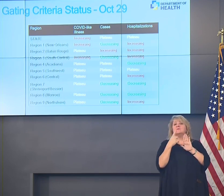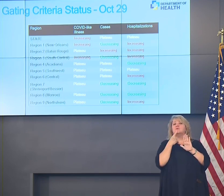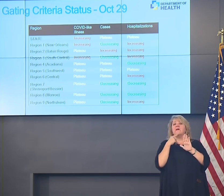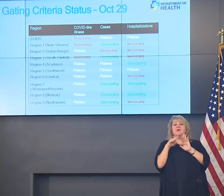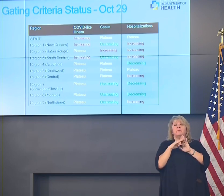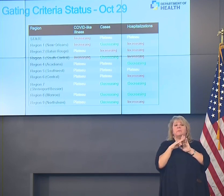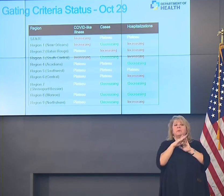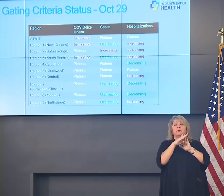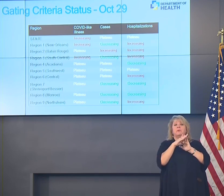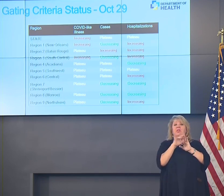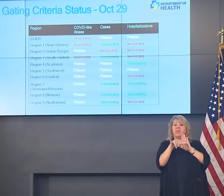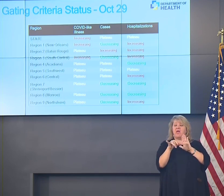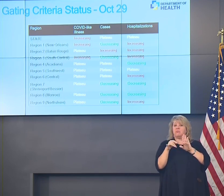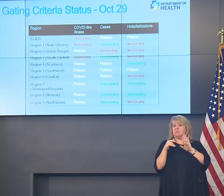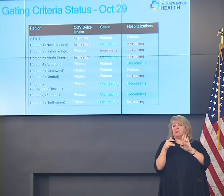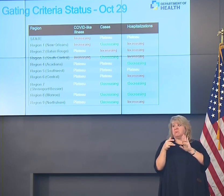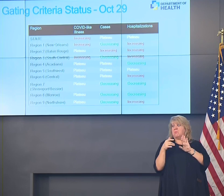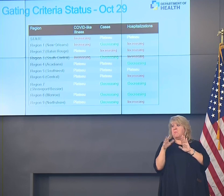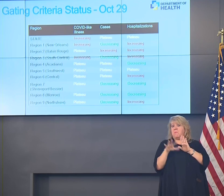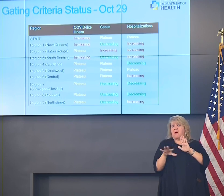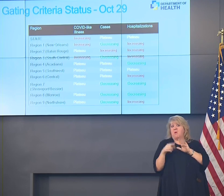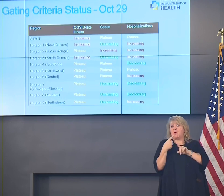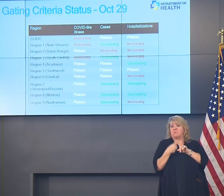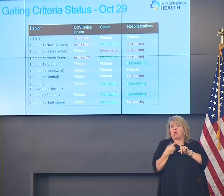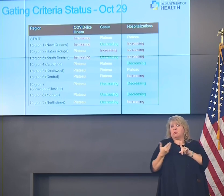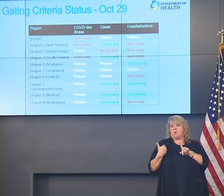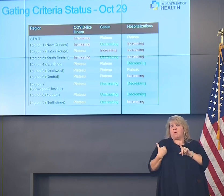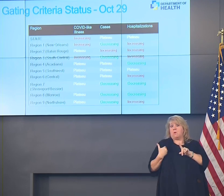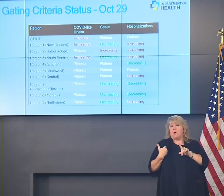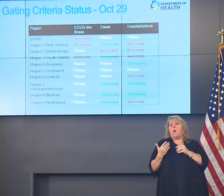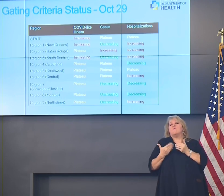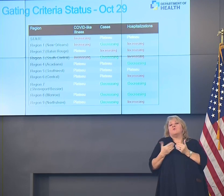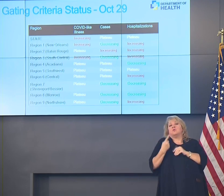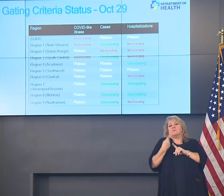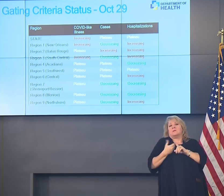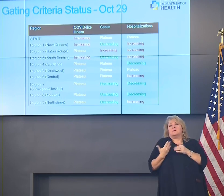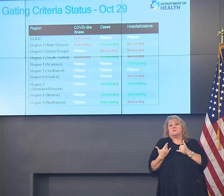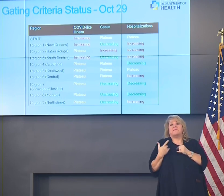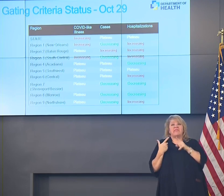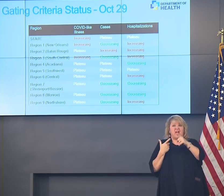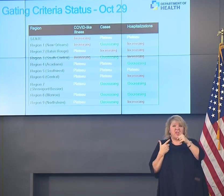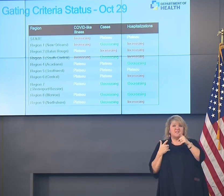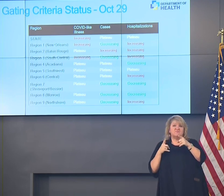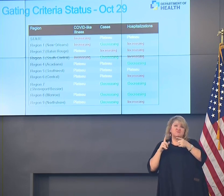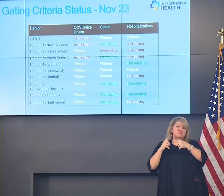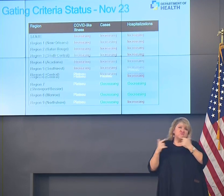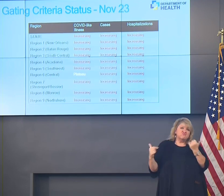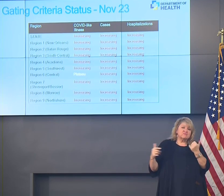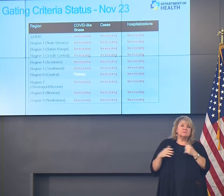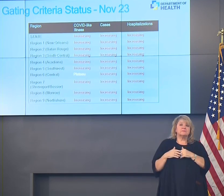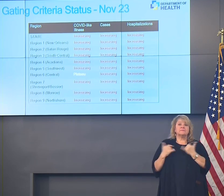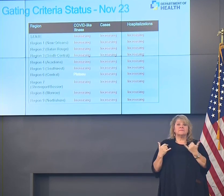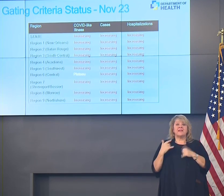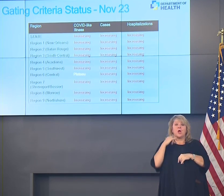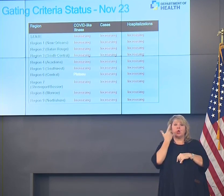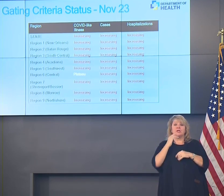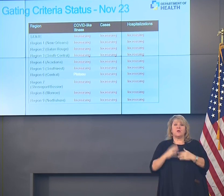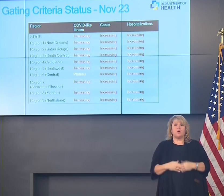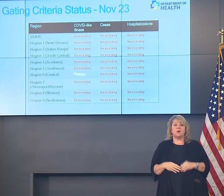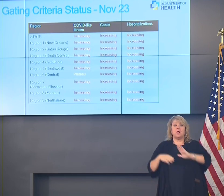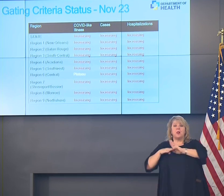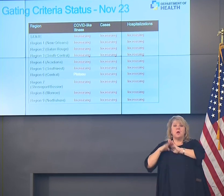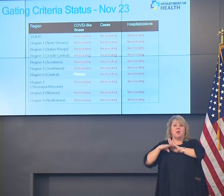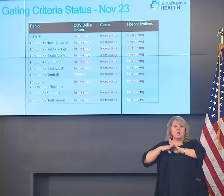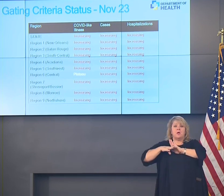just shy of a month ago. I want folks to see what it looks like now, so if you go to the next slide please, to see what that criteria looks like